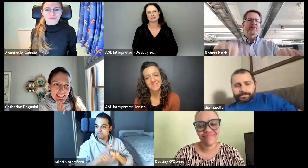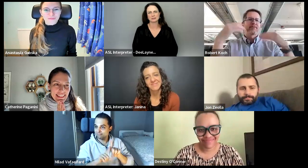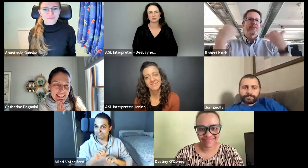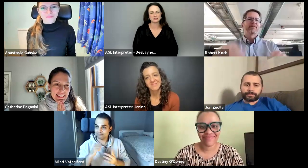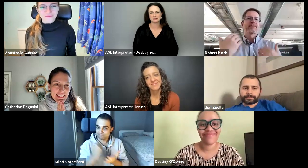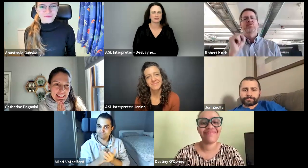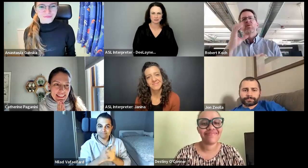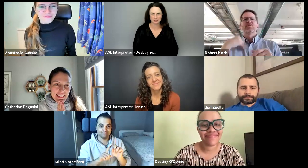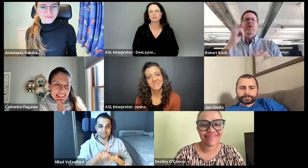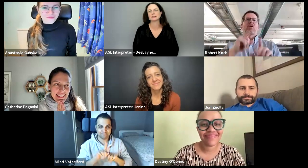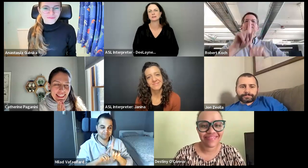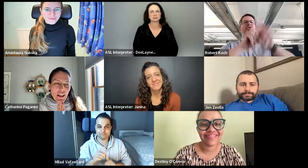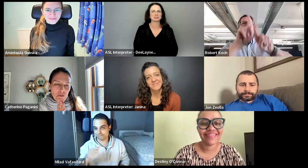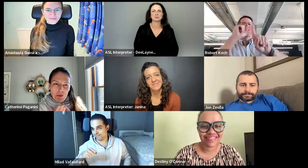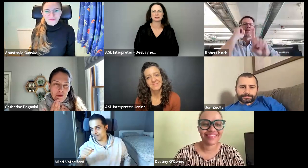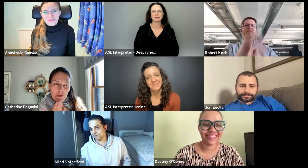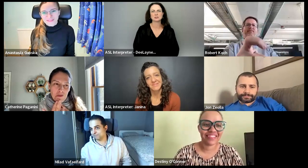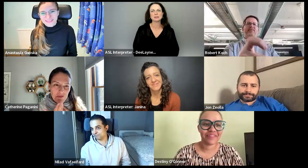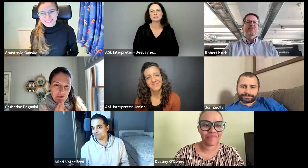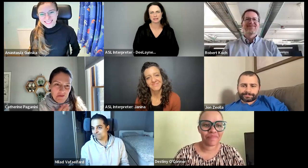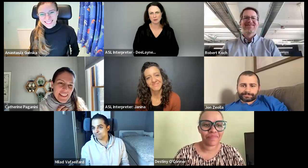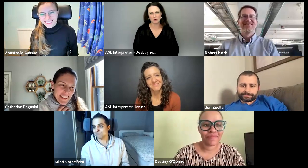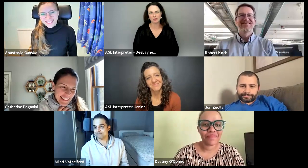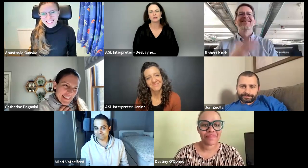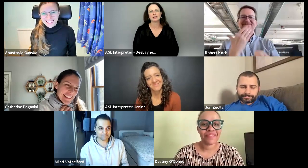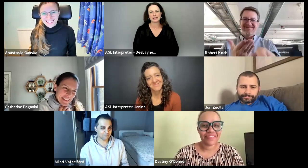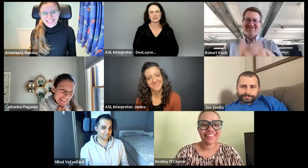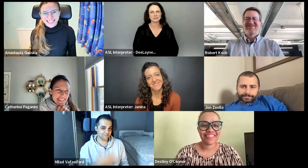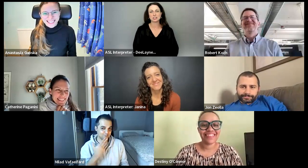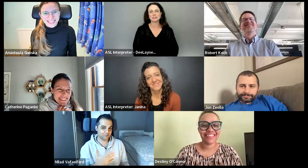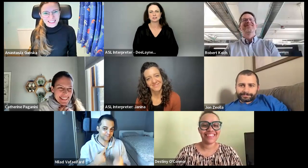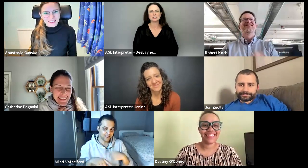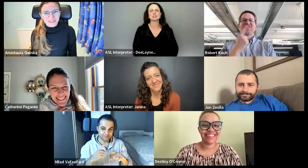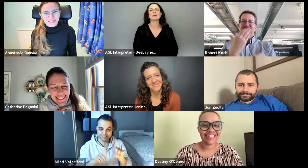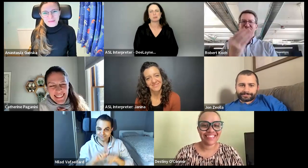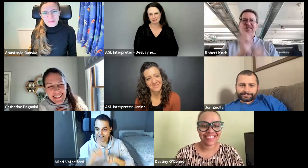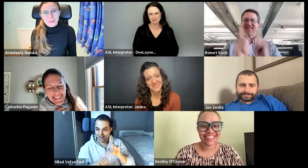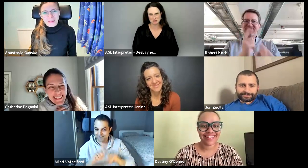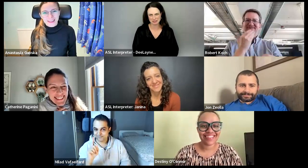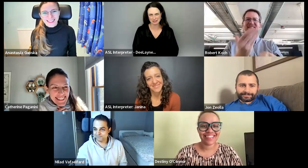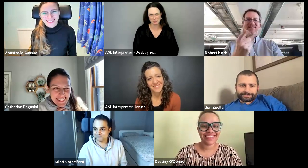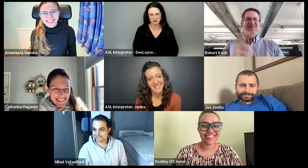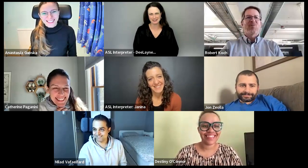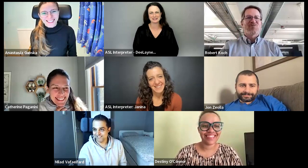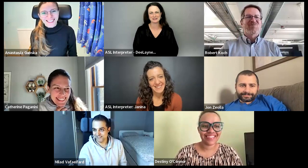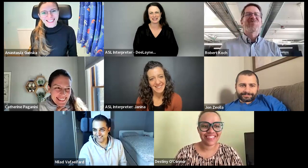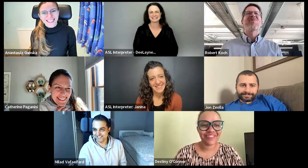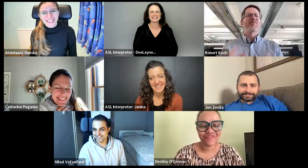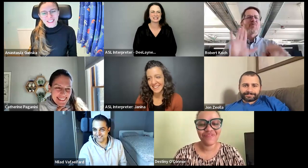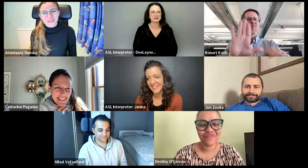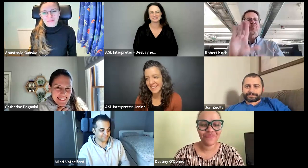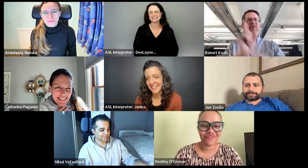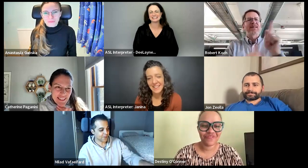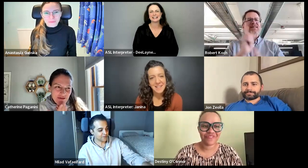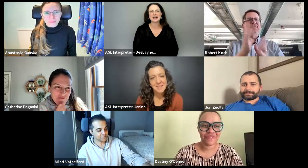set up. And so, she's definitely the star here. So, she's been tremendously helpful. And so, she's, she's the champion of this whole thing. So, yeah.